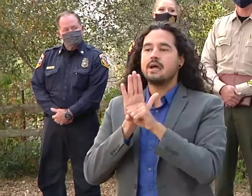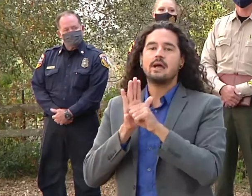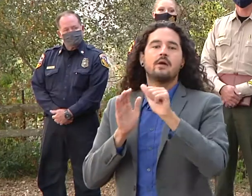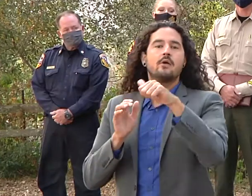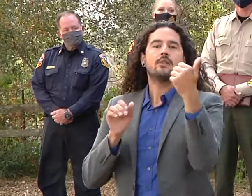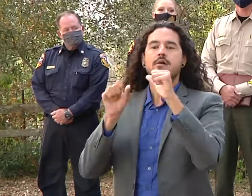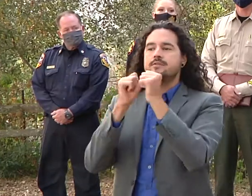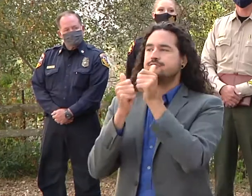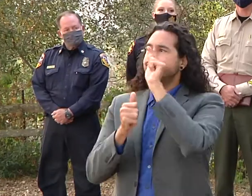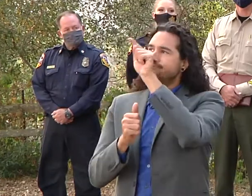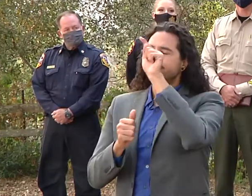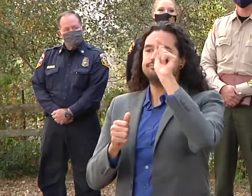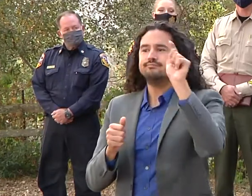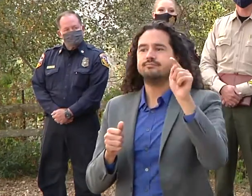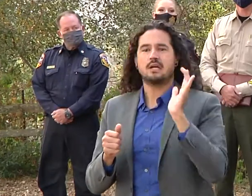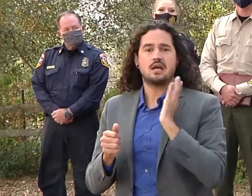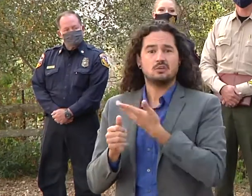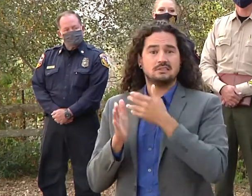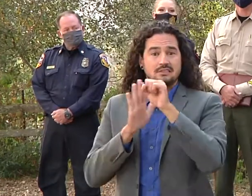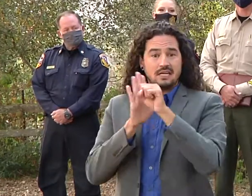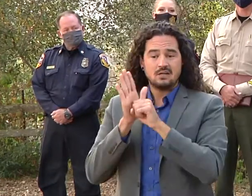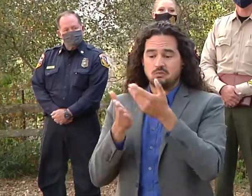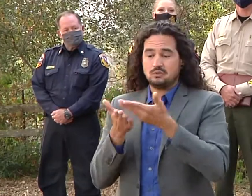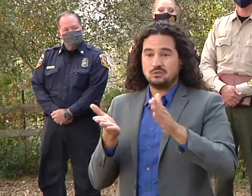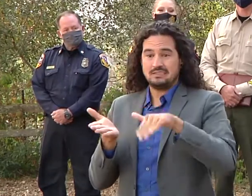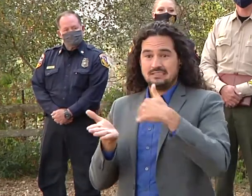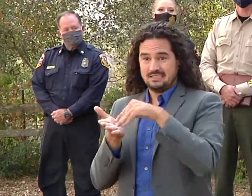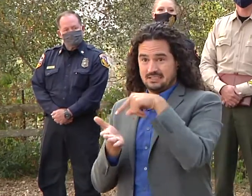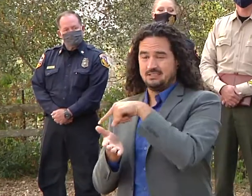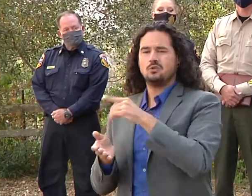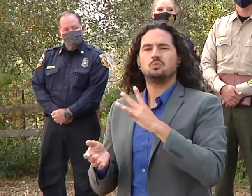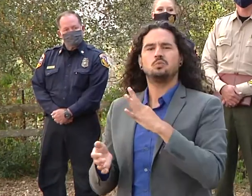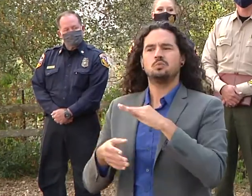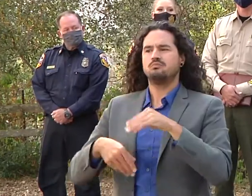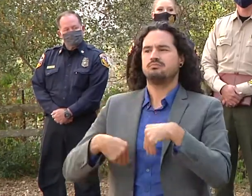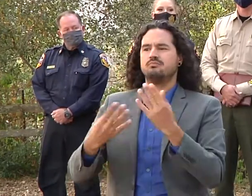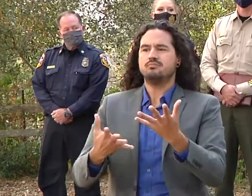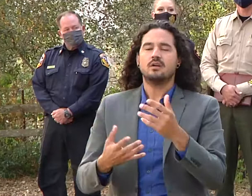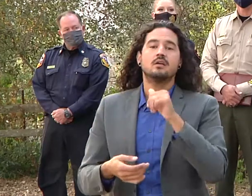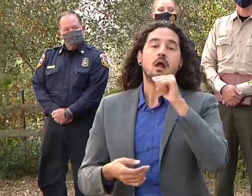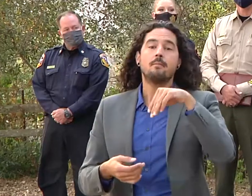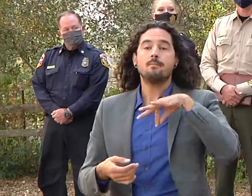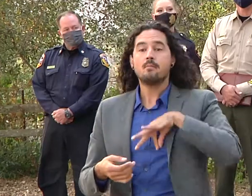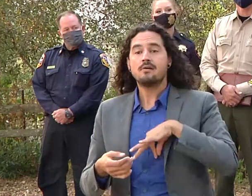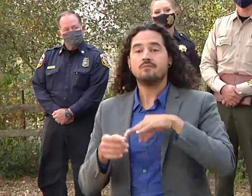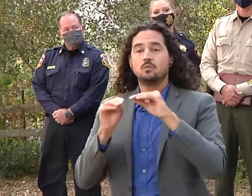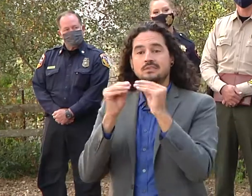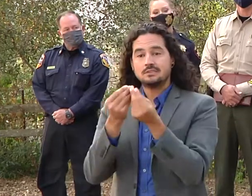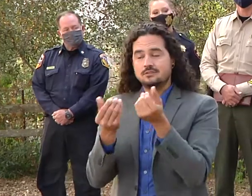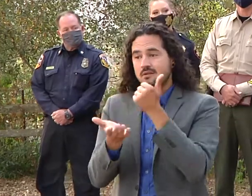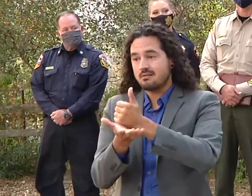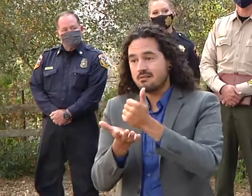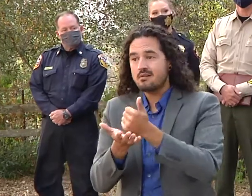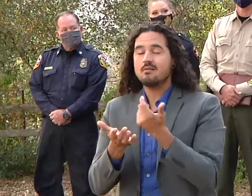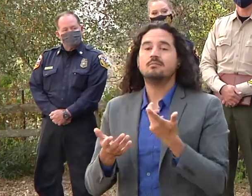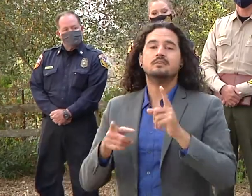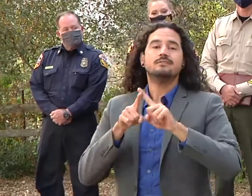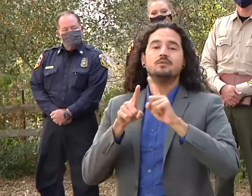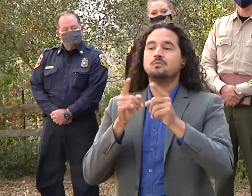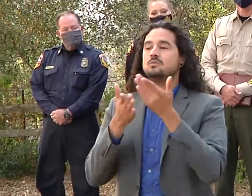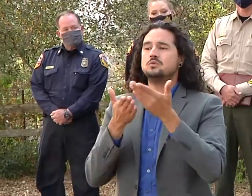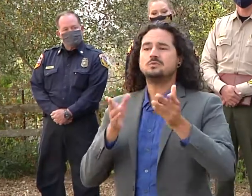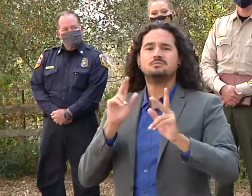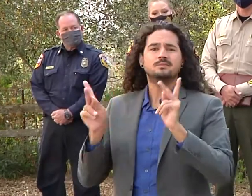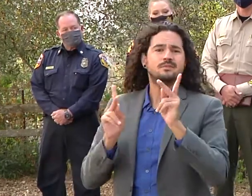the resource center as well as non-profit organizations and other resources for people that need information about how to